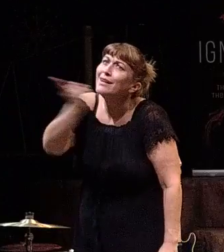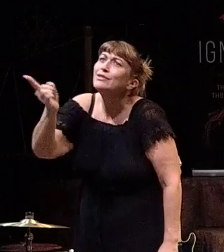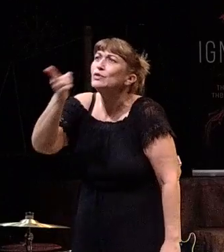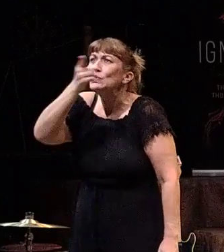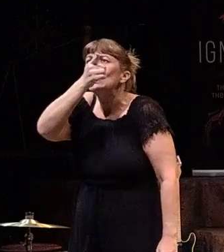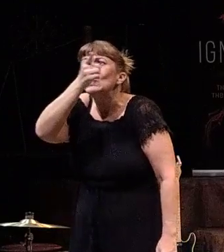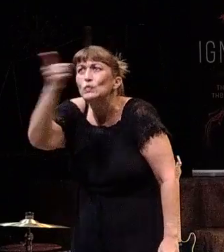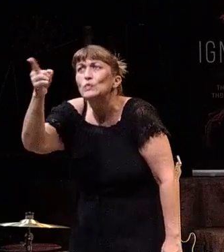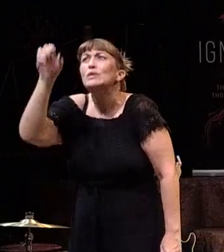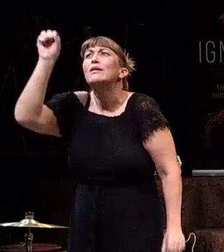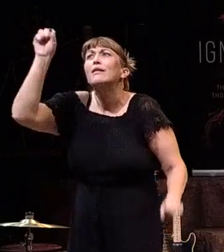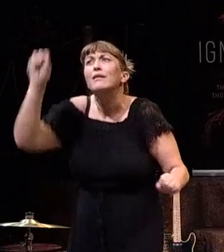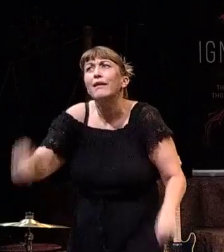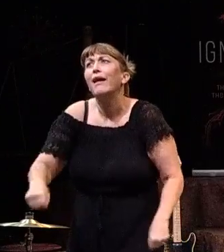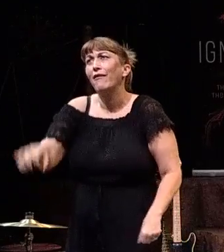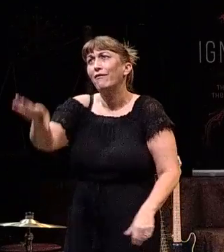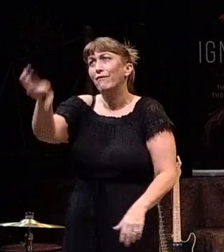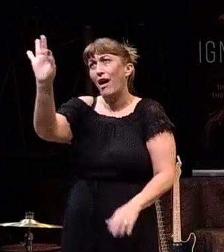a life of peace.